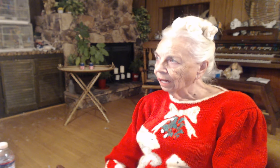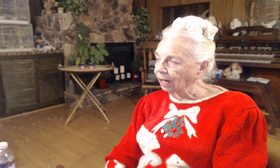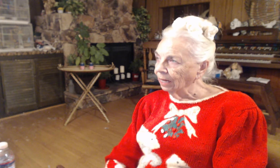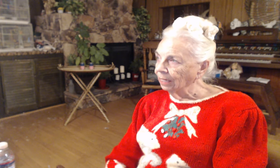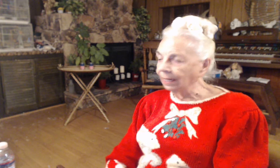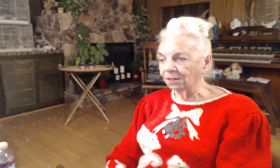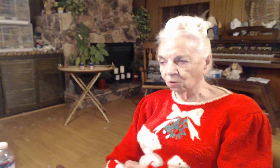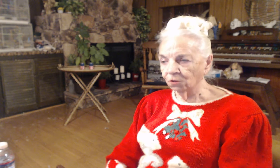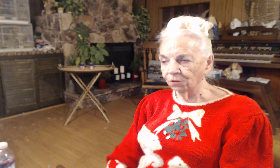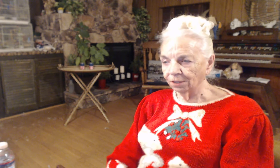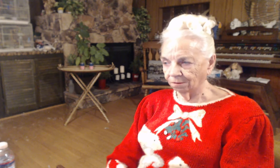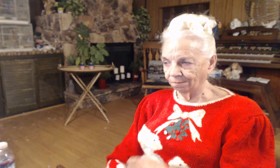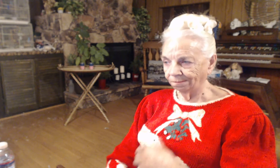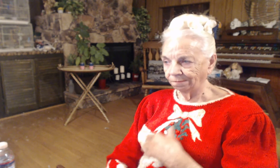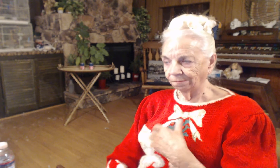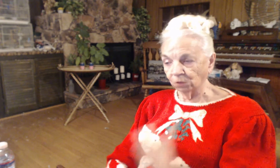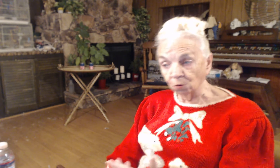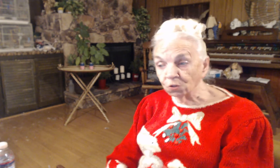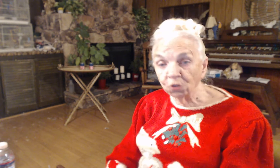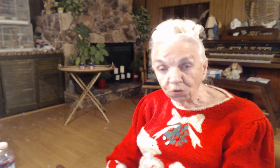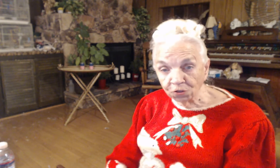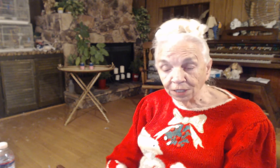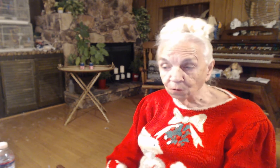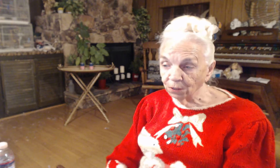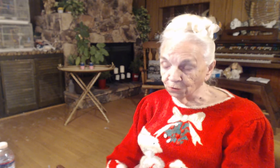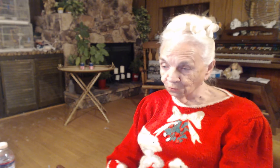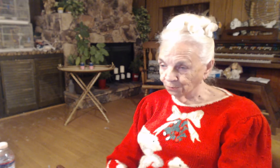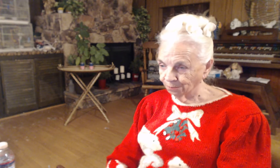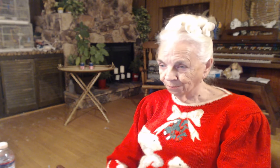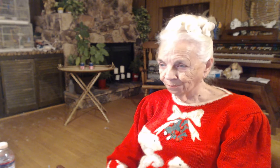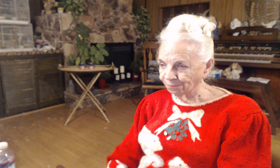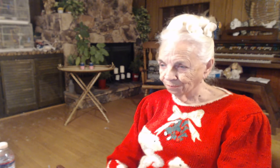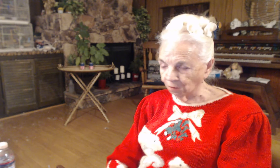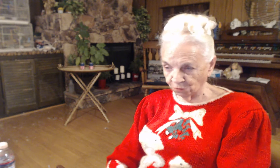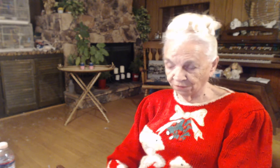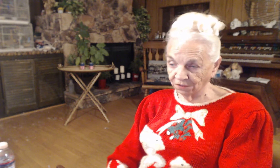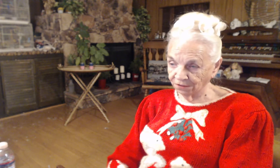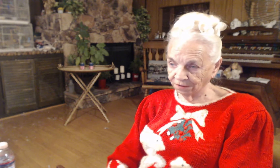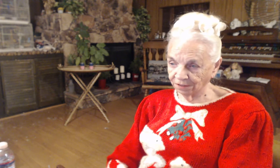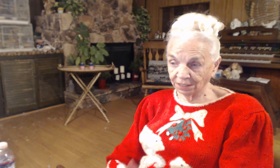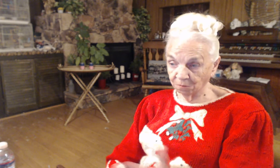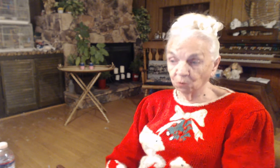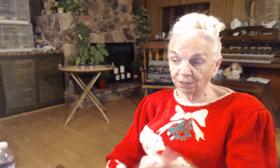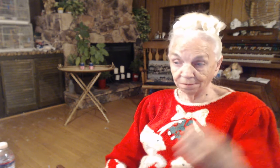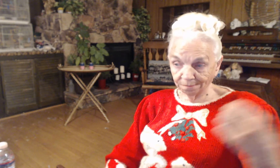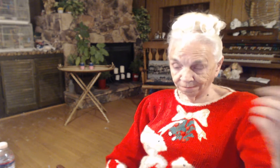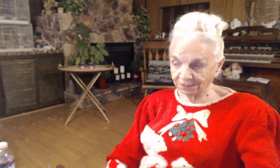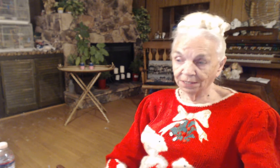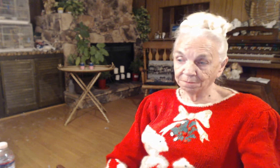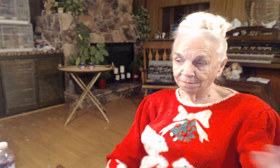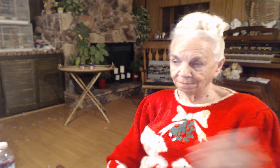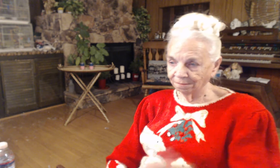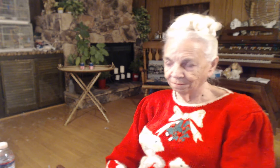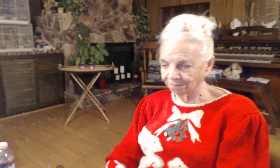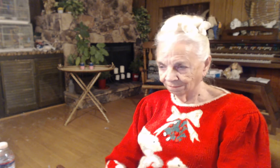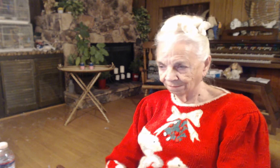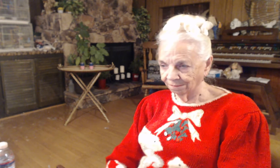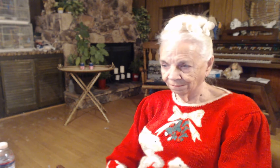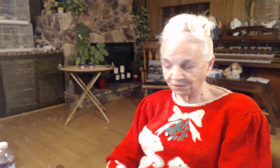In order to go to church like we do, most of us, Sunday morning, some Saturday